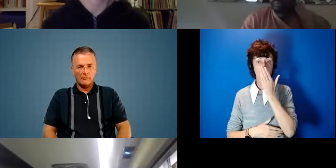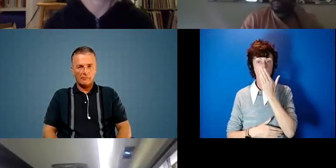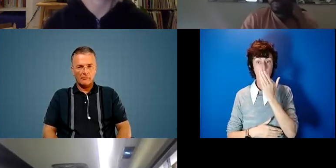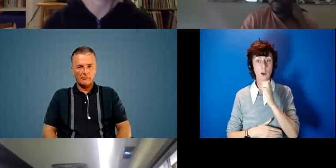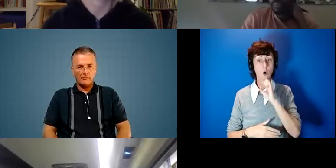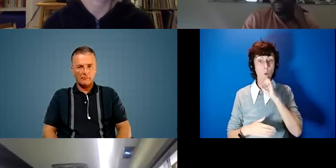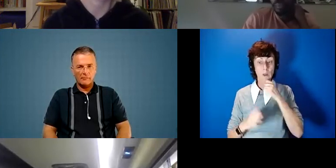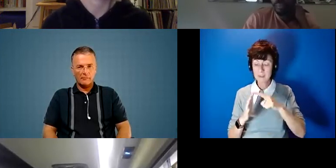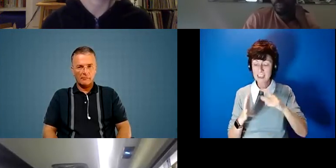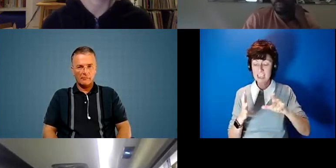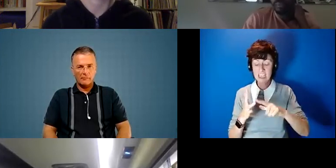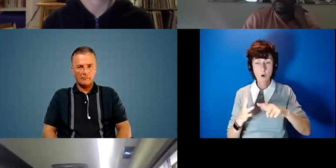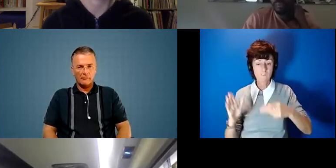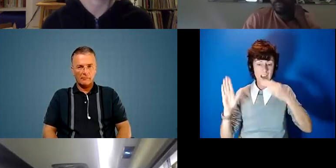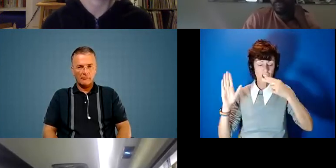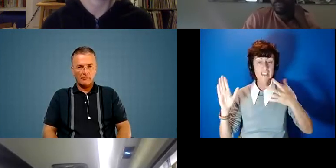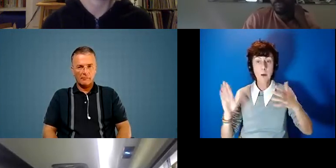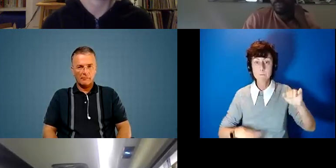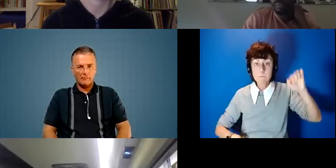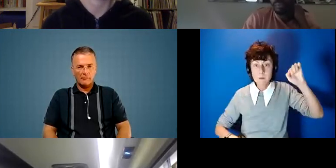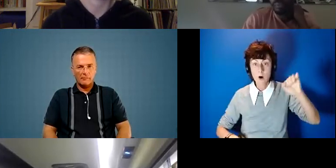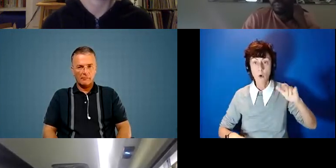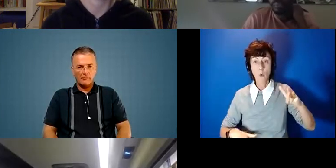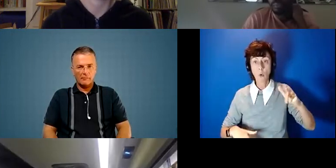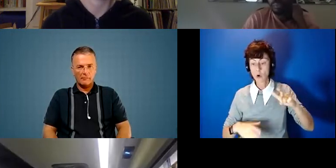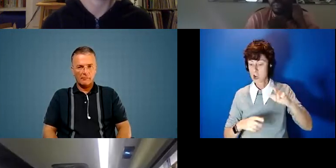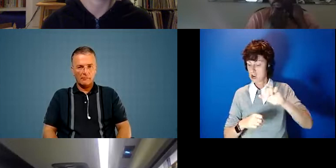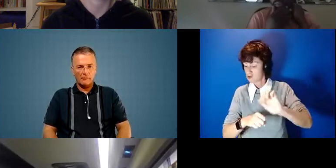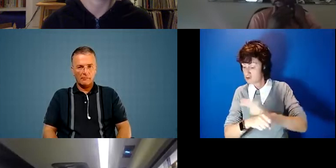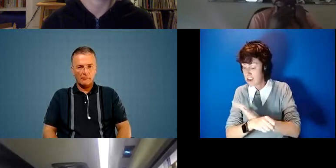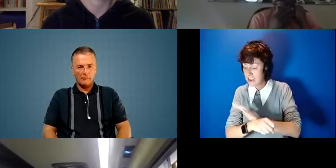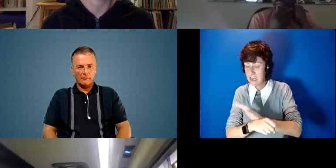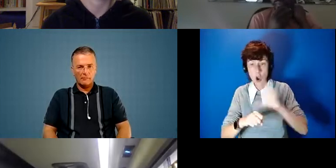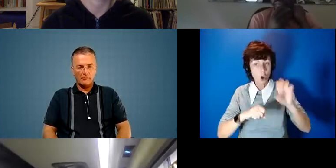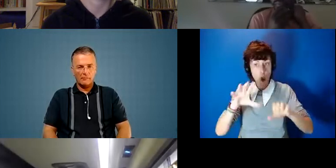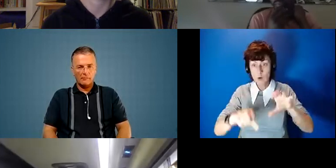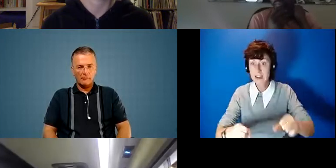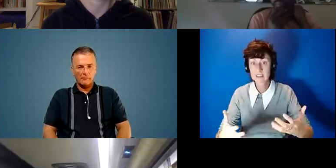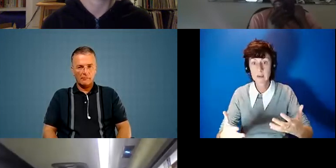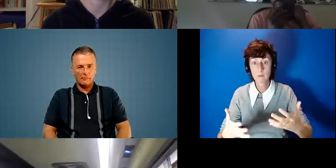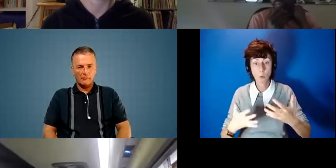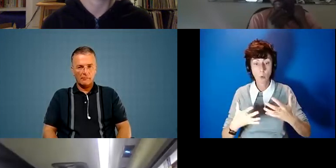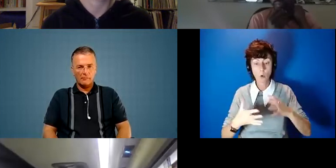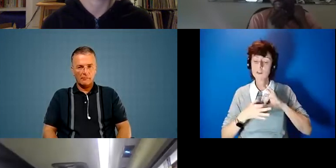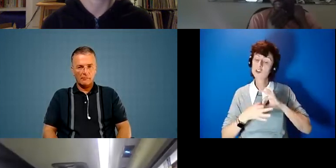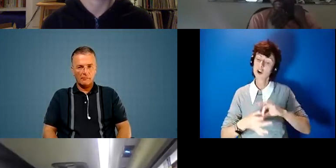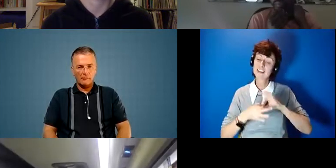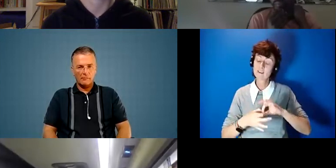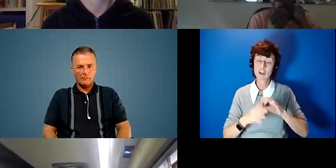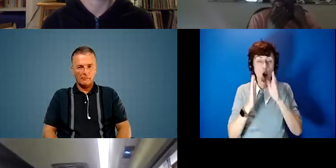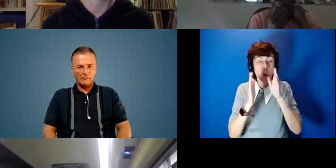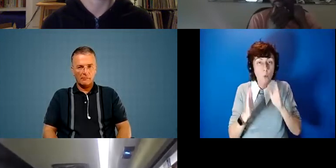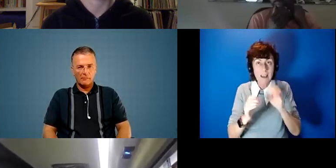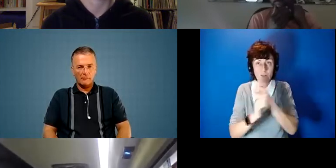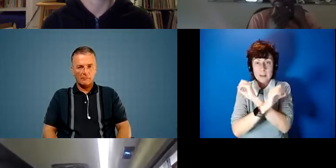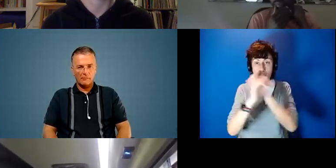-fascism fascism or green colonialism or rooted in solidarity we have to reimagine a future they've erased our memory of